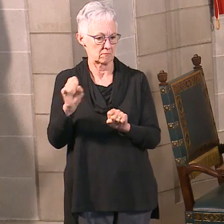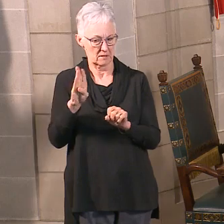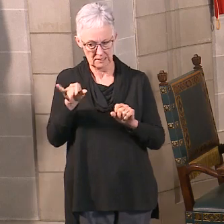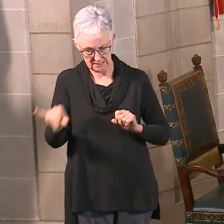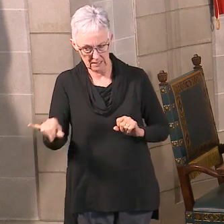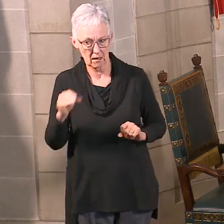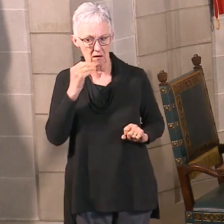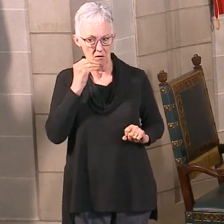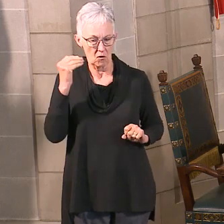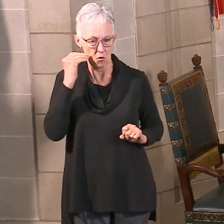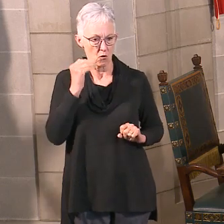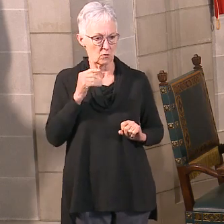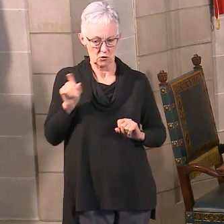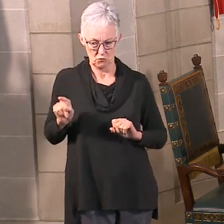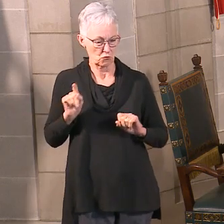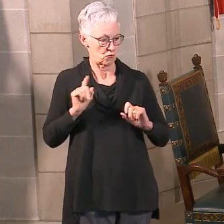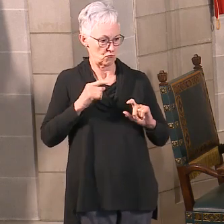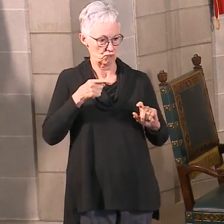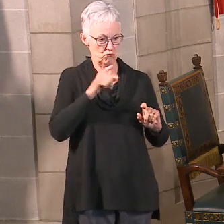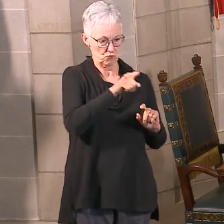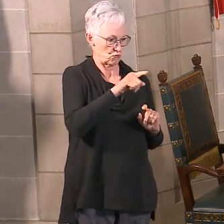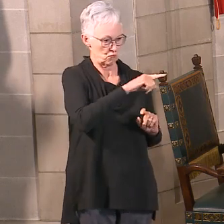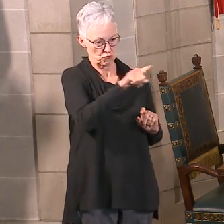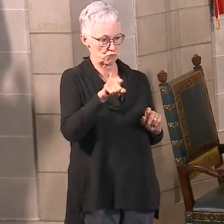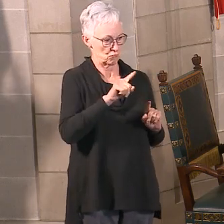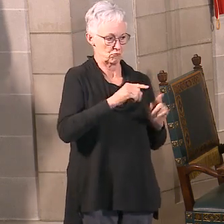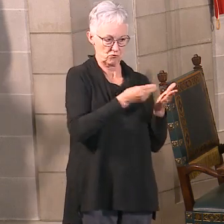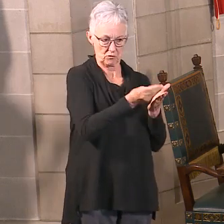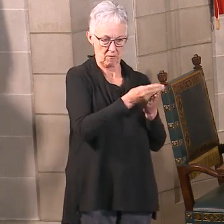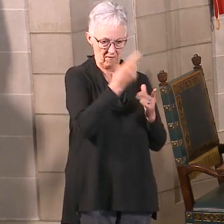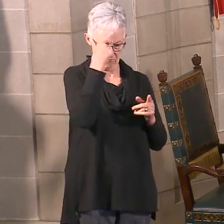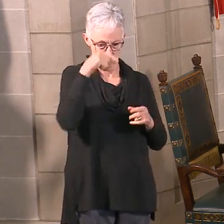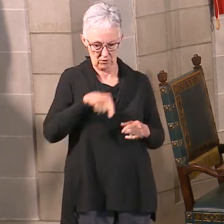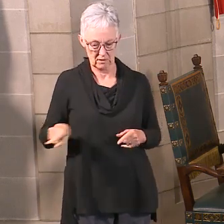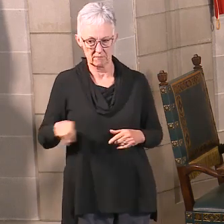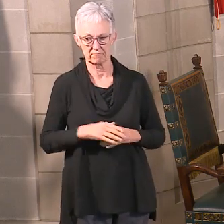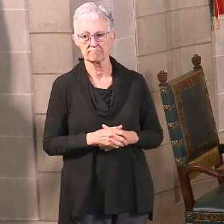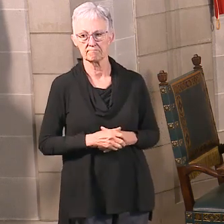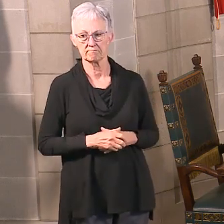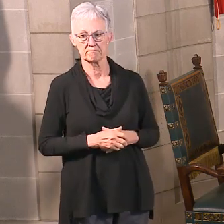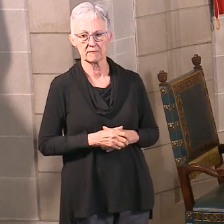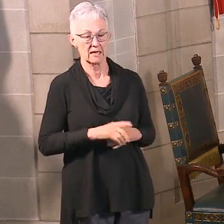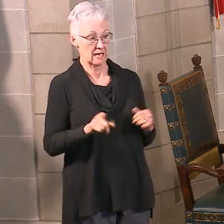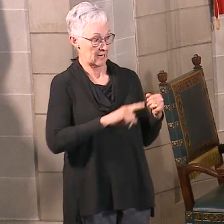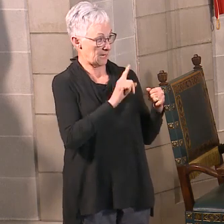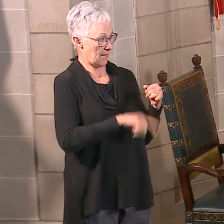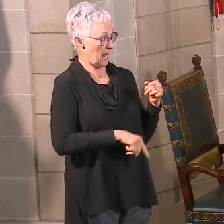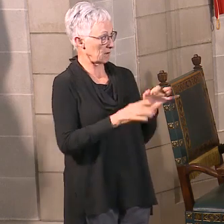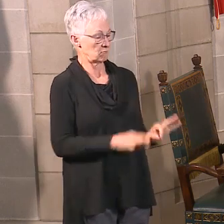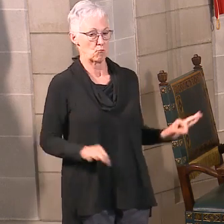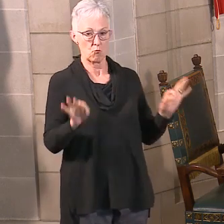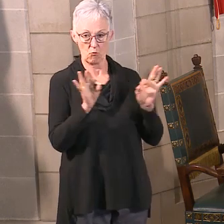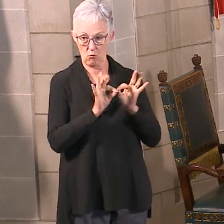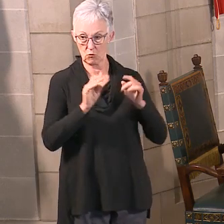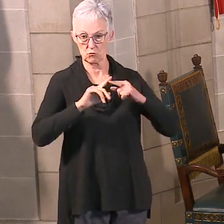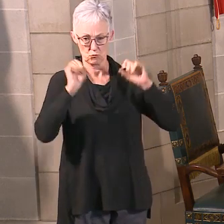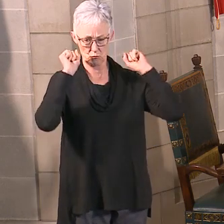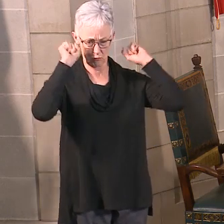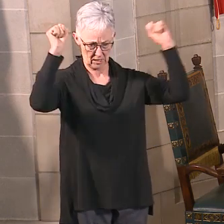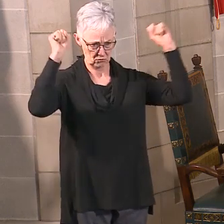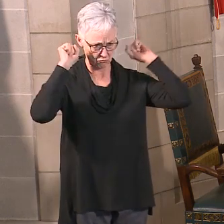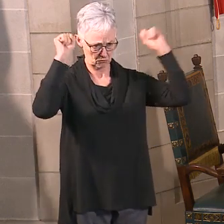visit them in a long-term care facility. And then number six, finally, is exercise. And we're going to talk a little bit about this as well.